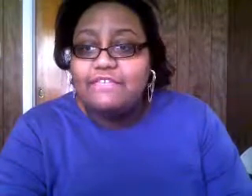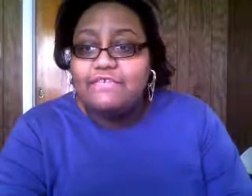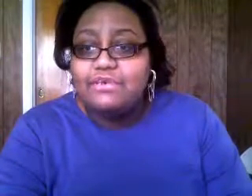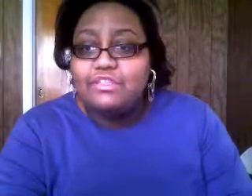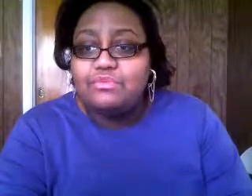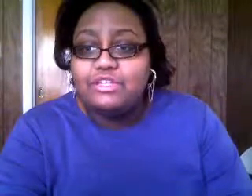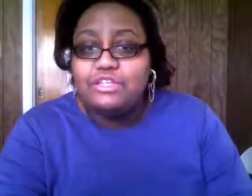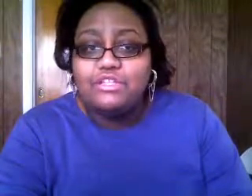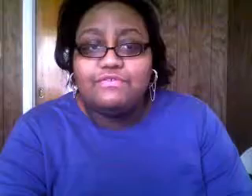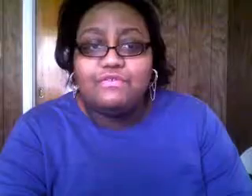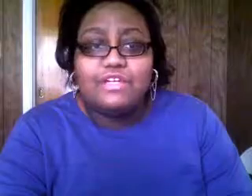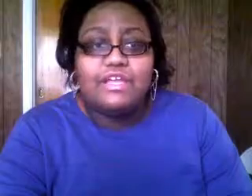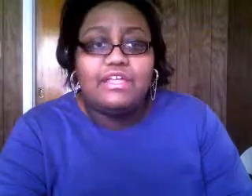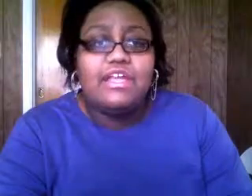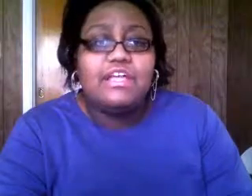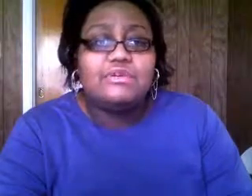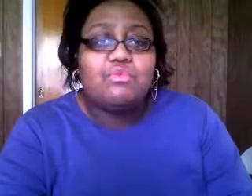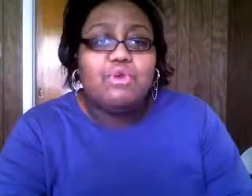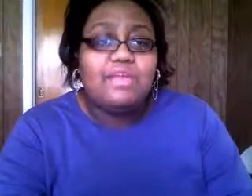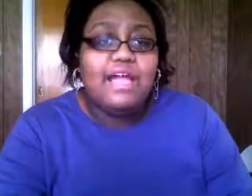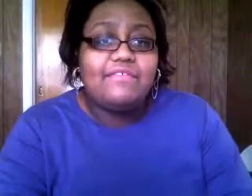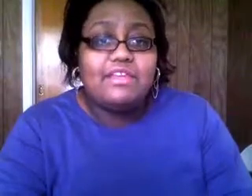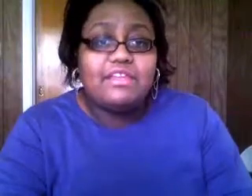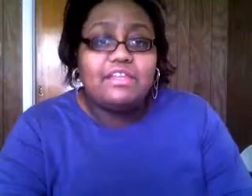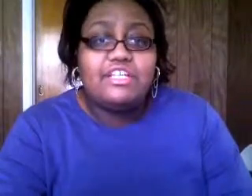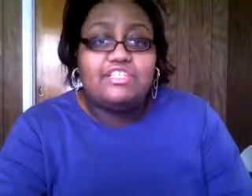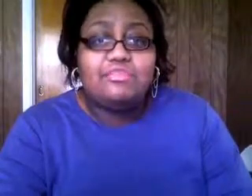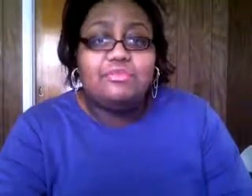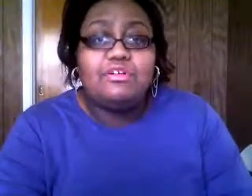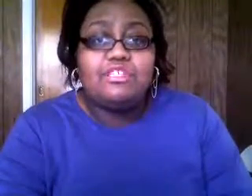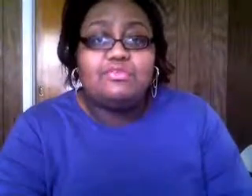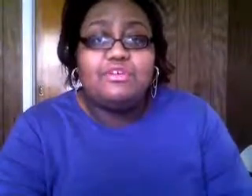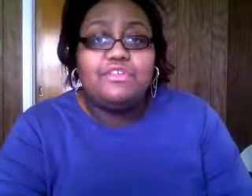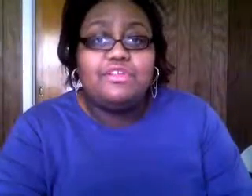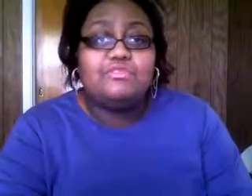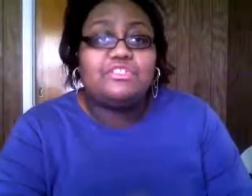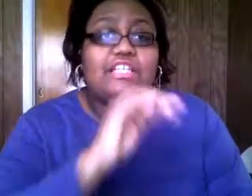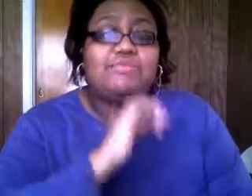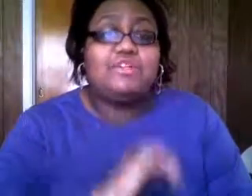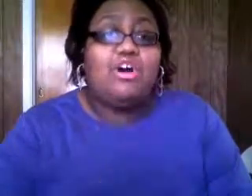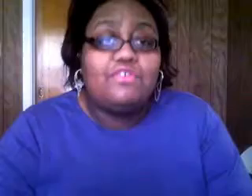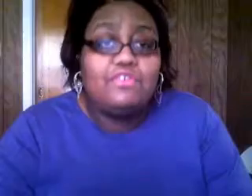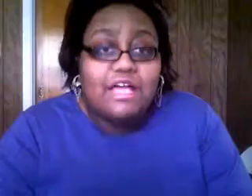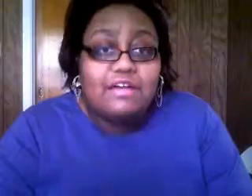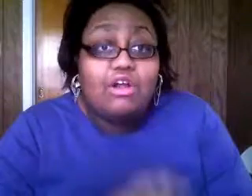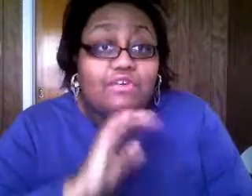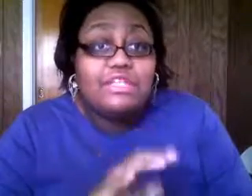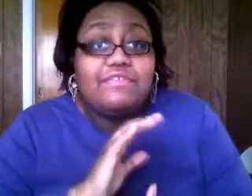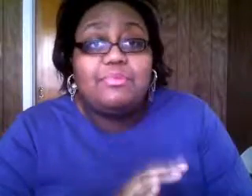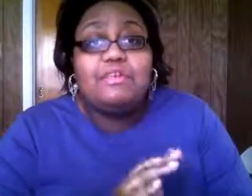43 to 48 so when a woman having an issue of blood 12 years which has spent all her life all her living upon